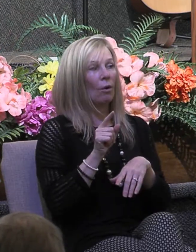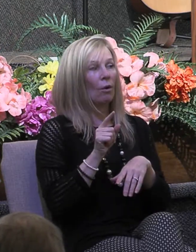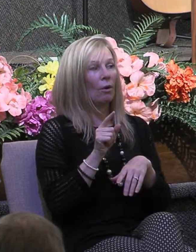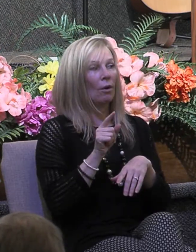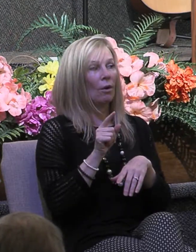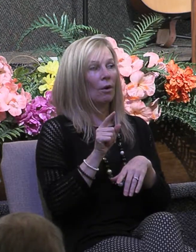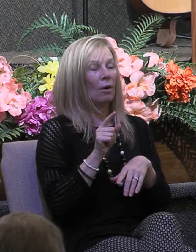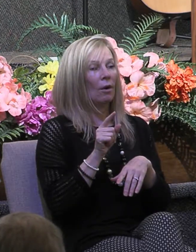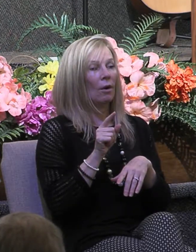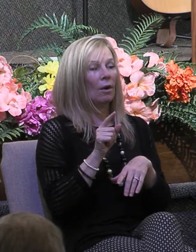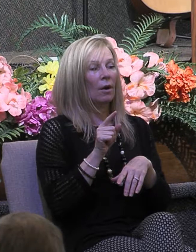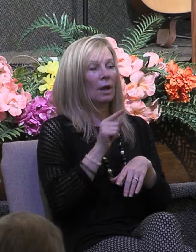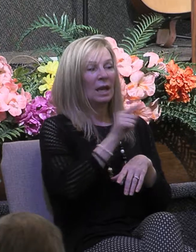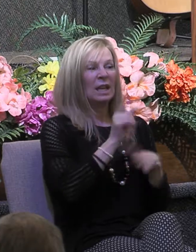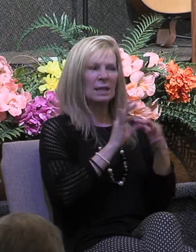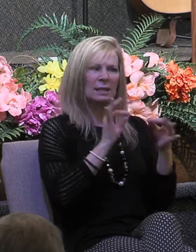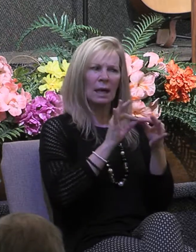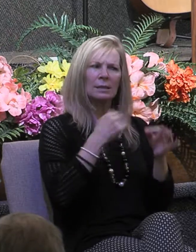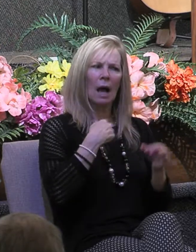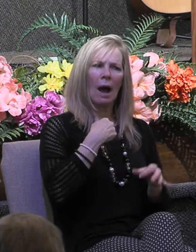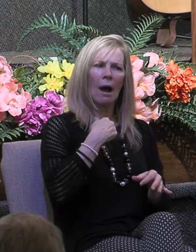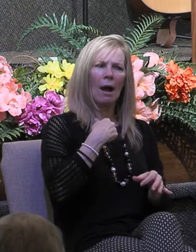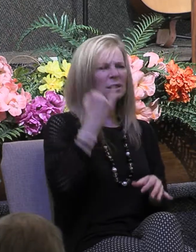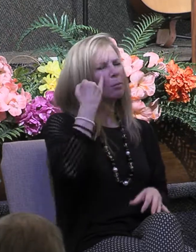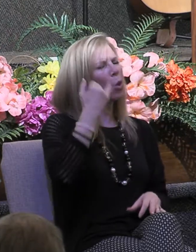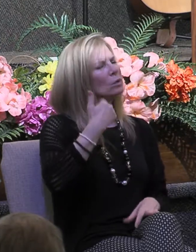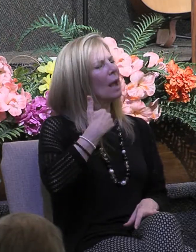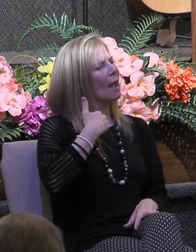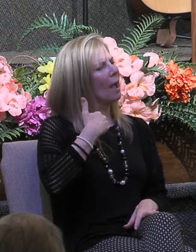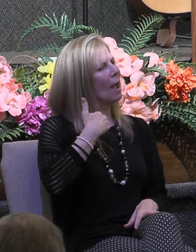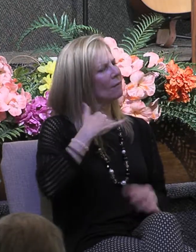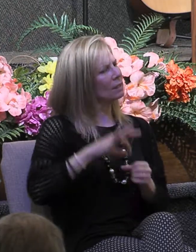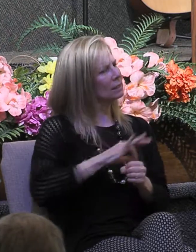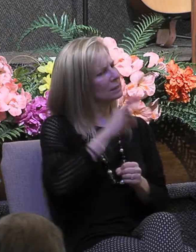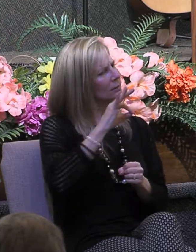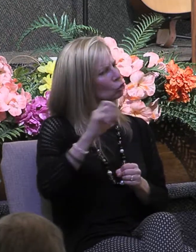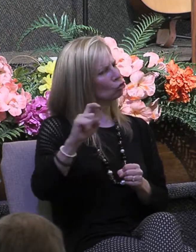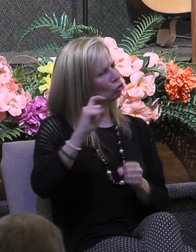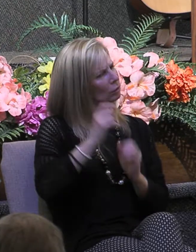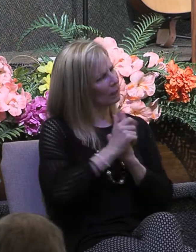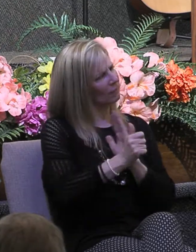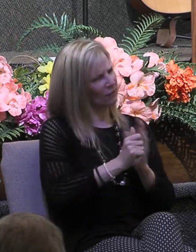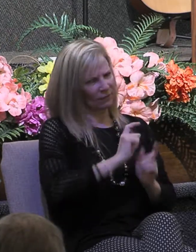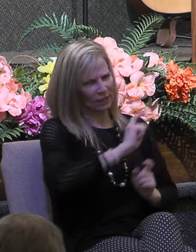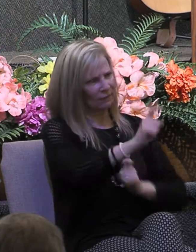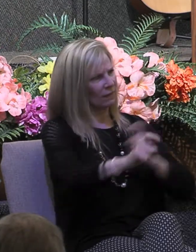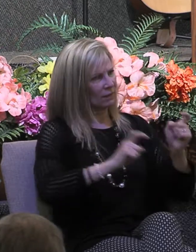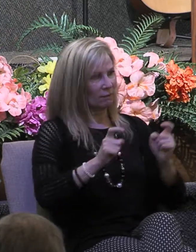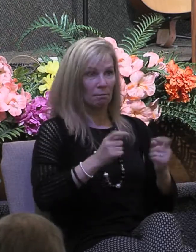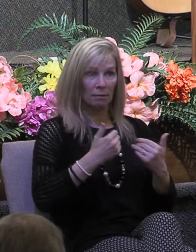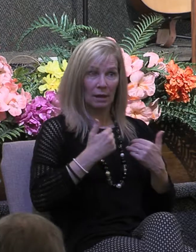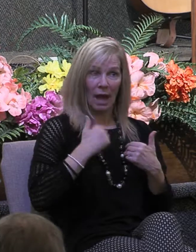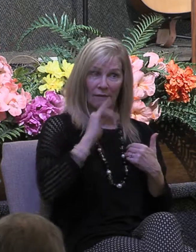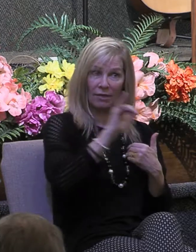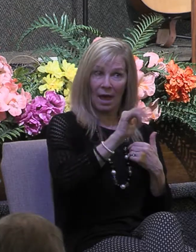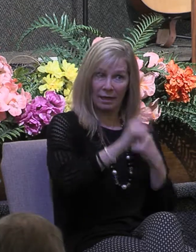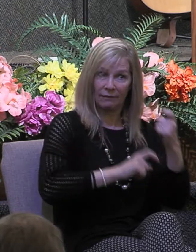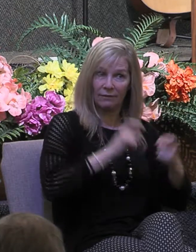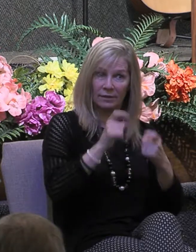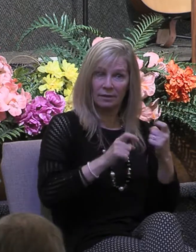he's hypothetically possesses the spiritual gift of giving there is a spiritual gift of giving what's that it's the ability to